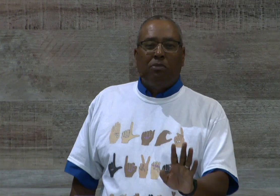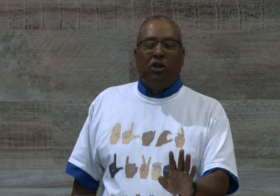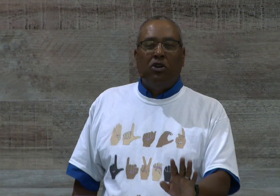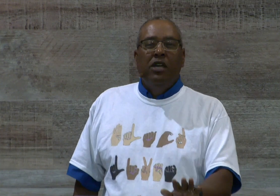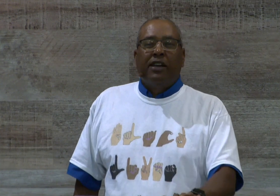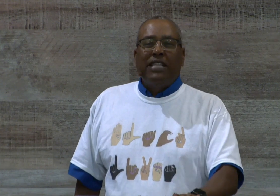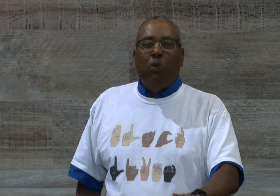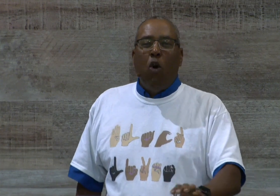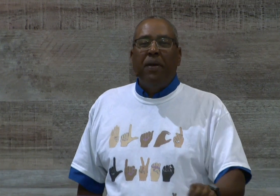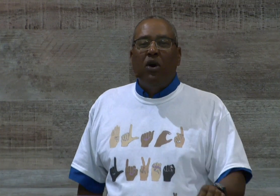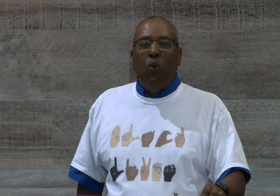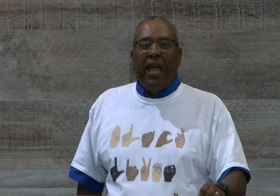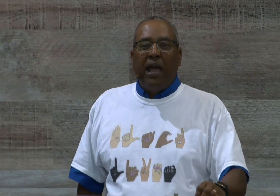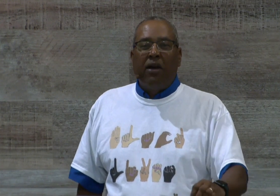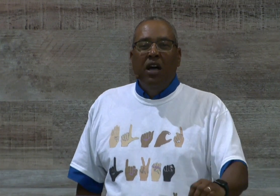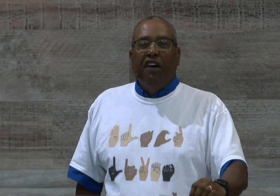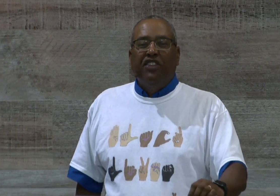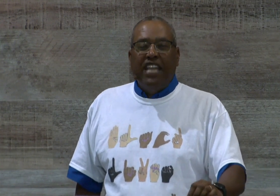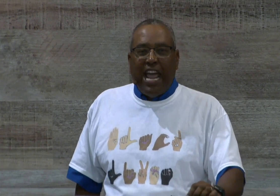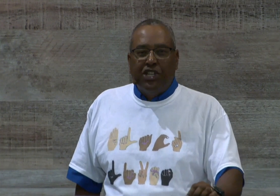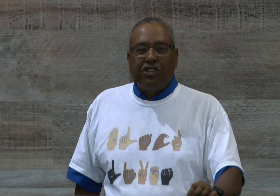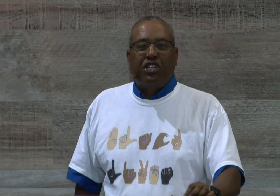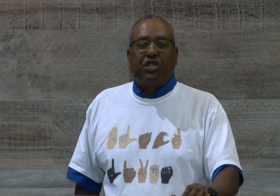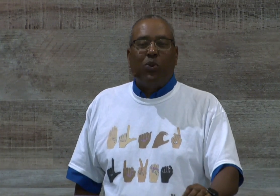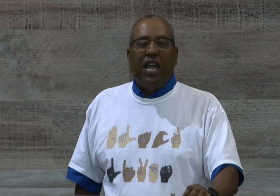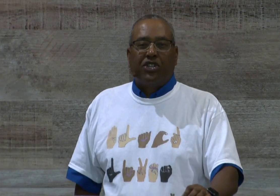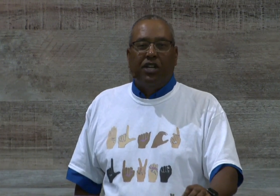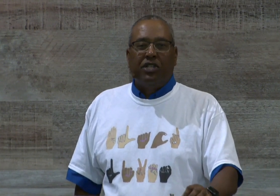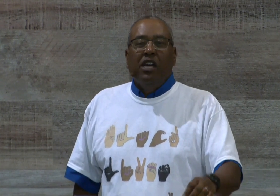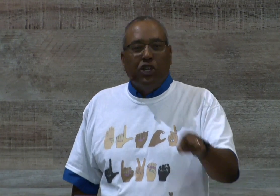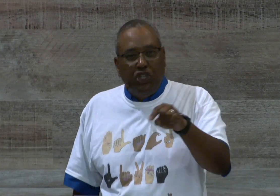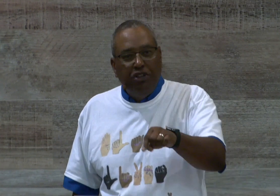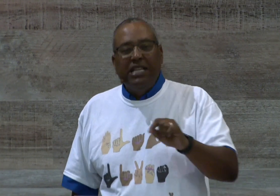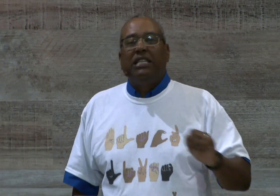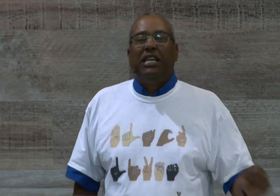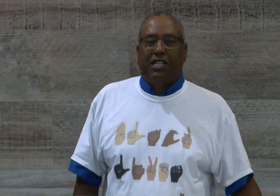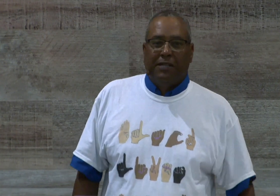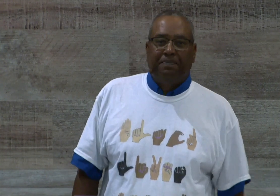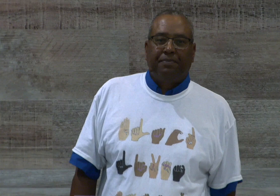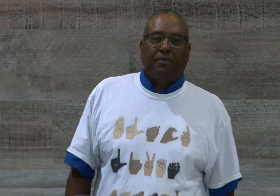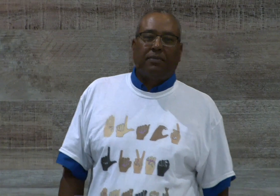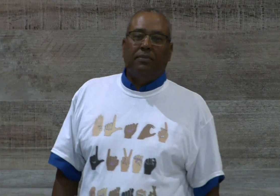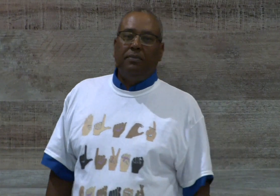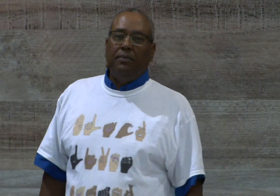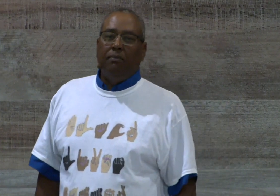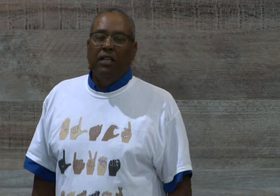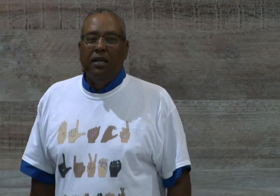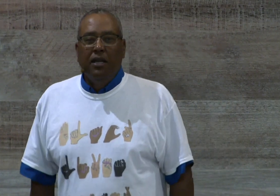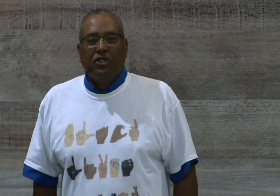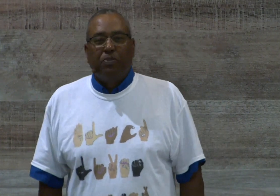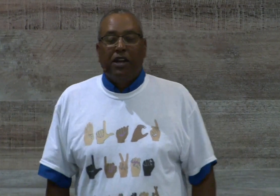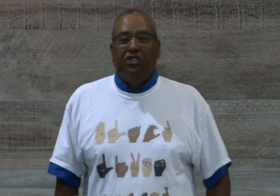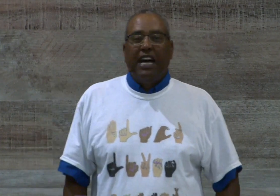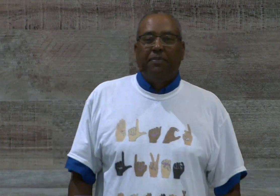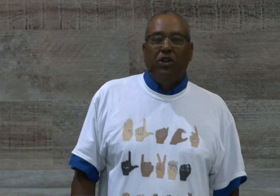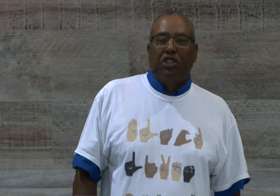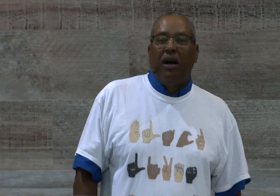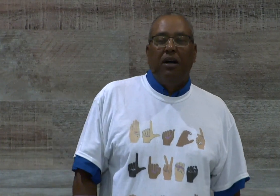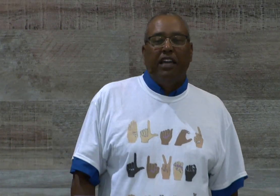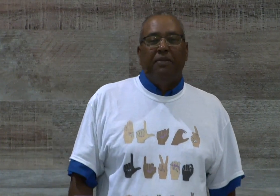because they won't be aware of dangerous situations because you didn't teach them. So, parents, you've got to be on the ball. Amen?